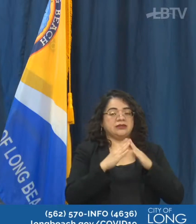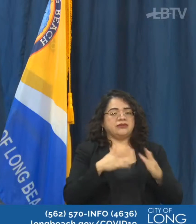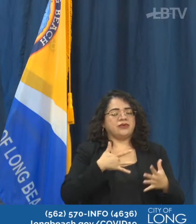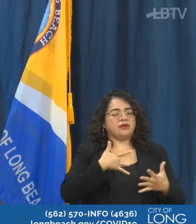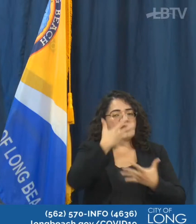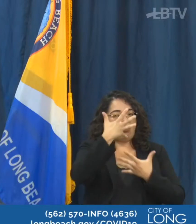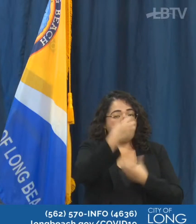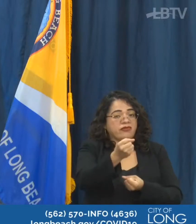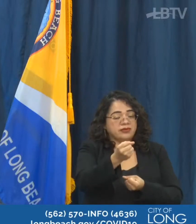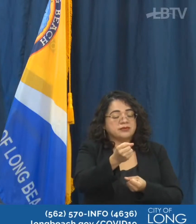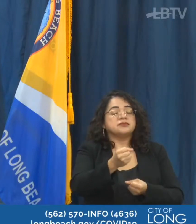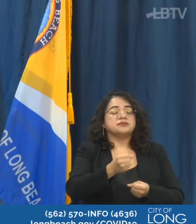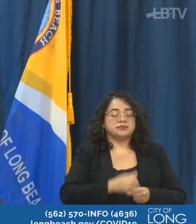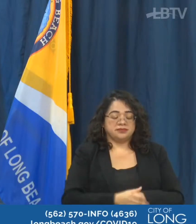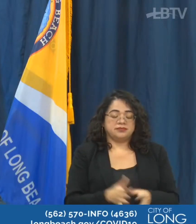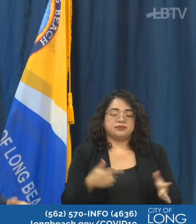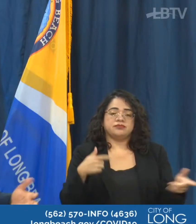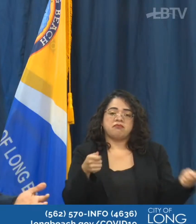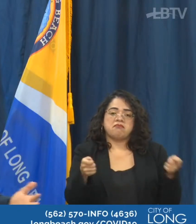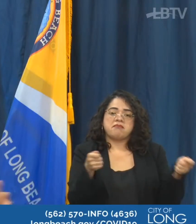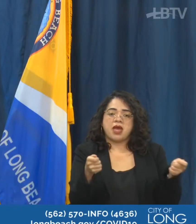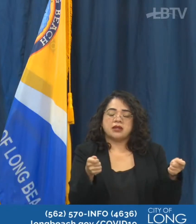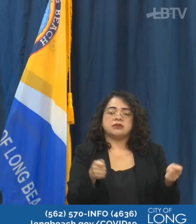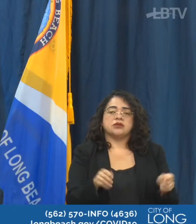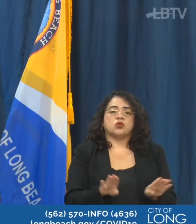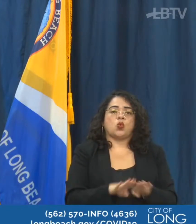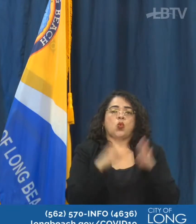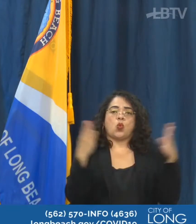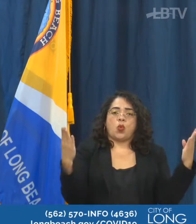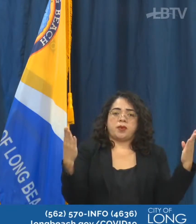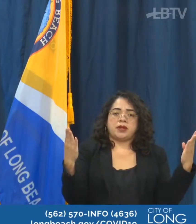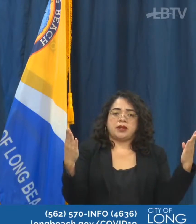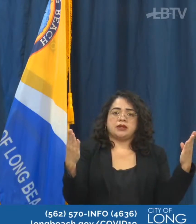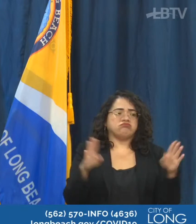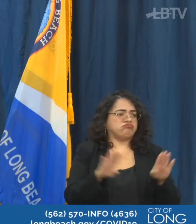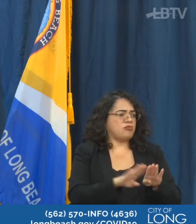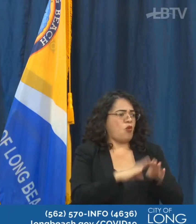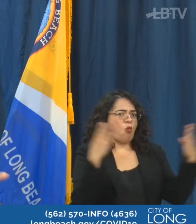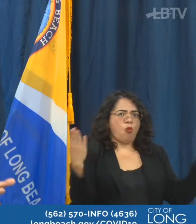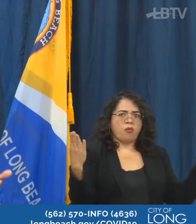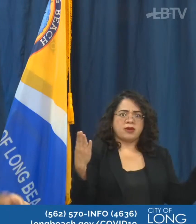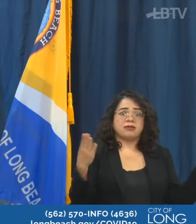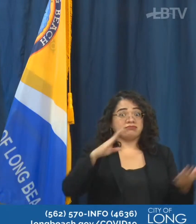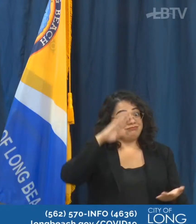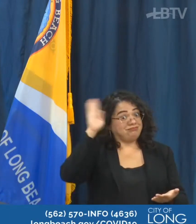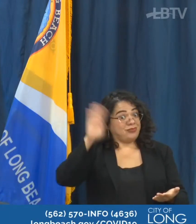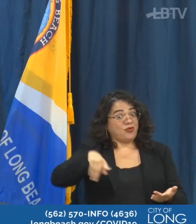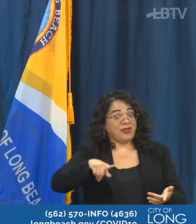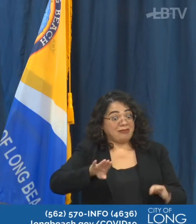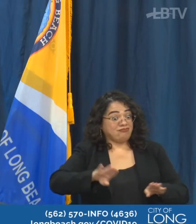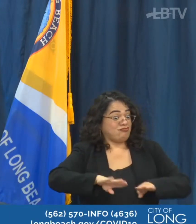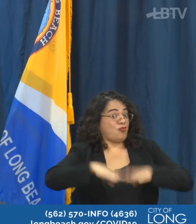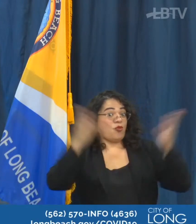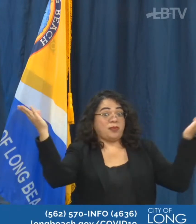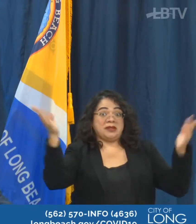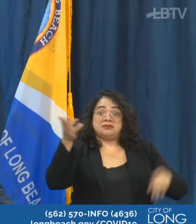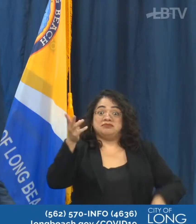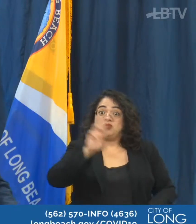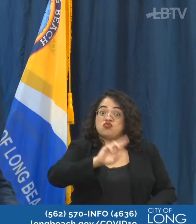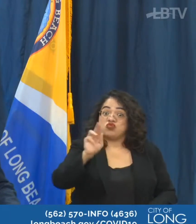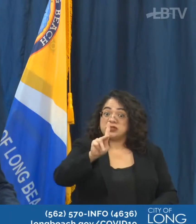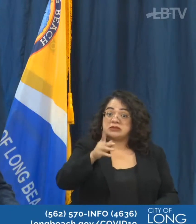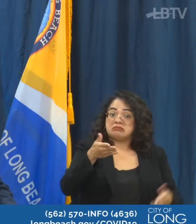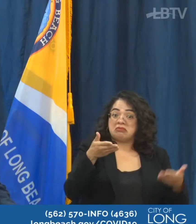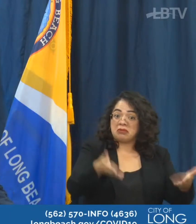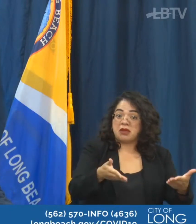that we are managing these reopenings with so much more, quite frankly, risk that's associated in the community. We're doing